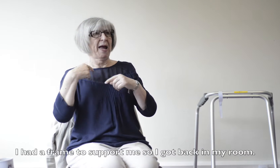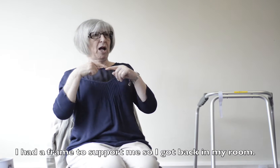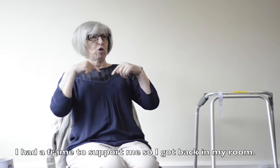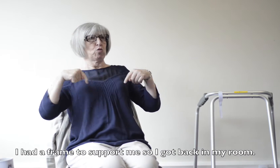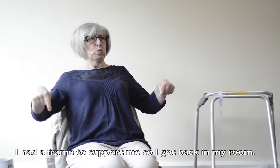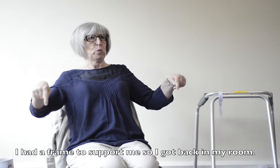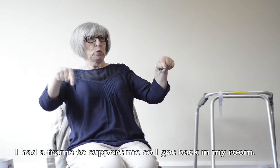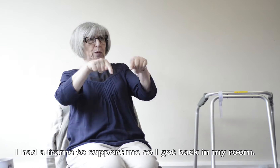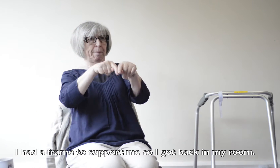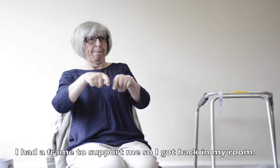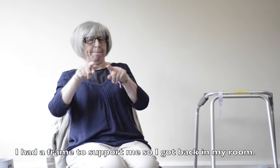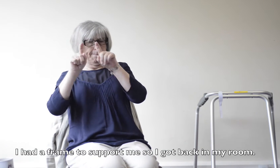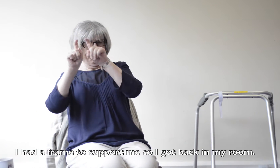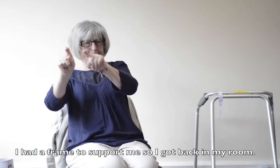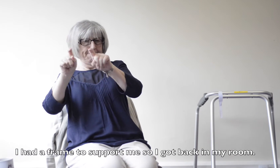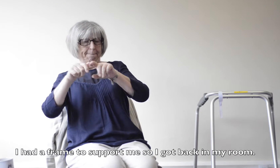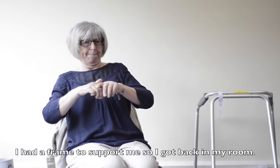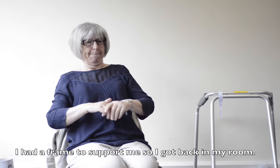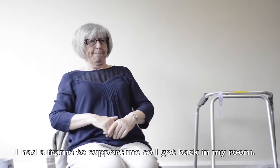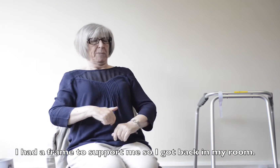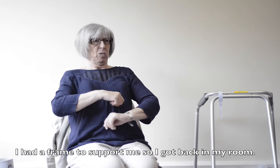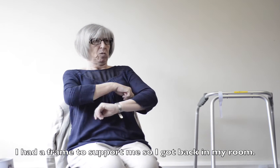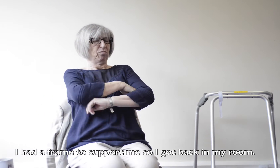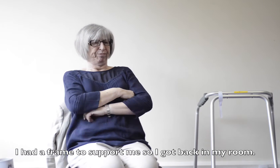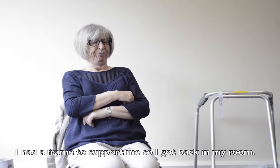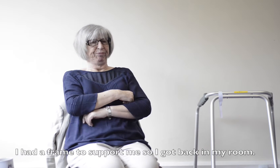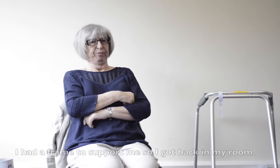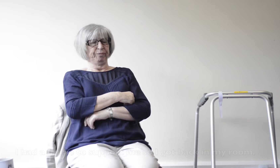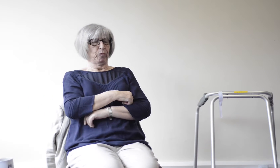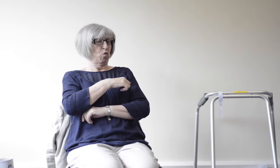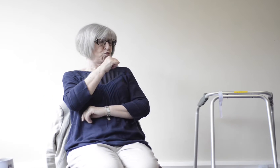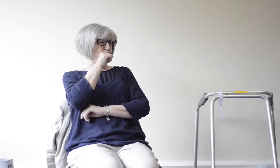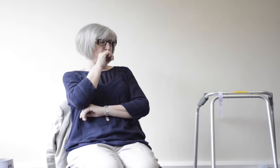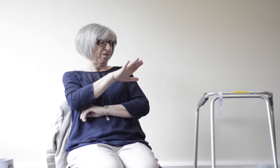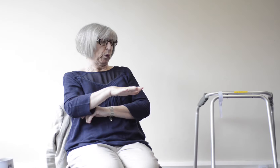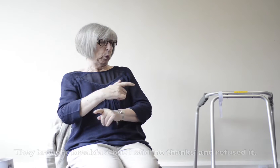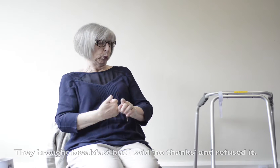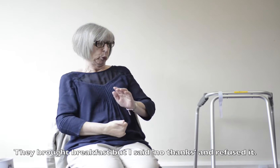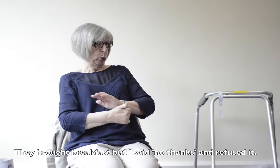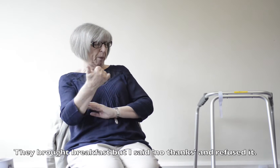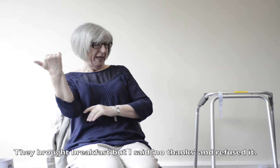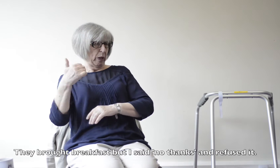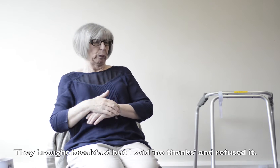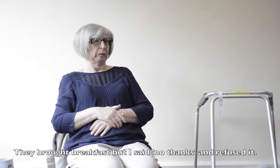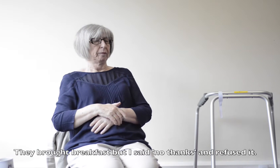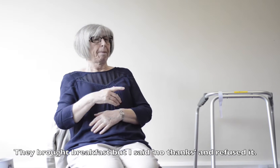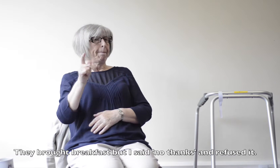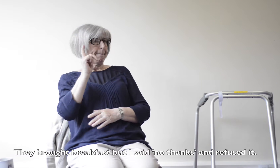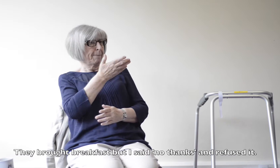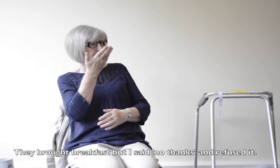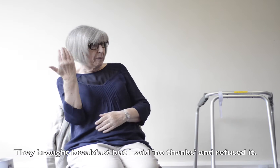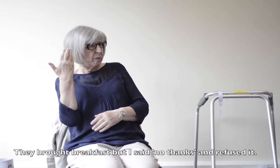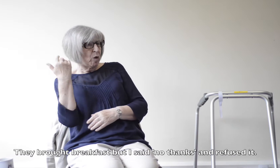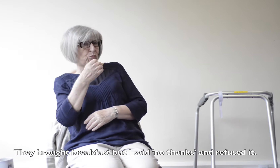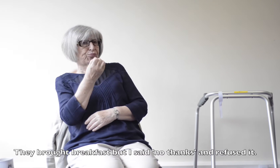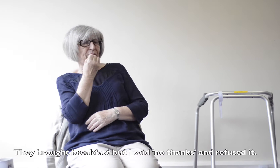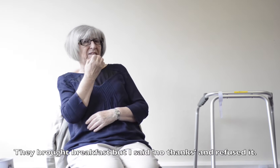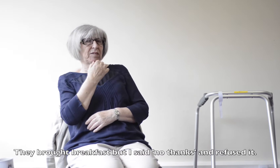a frame to support me, which I was using at Weston Hospital. I went back into my room. And they came later on